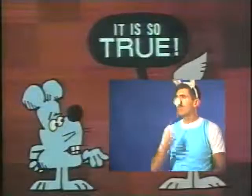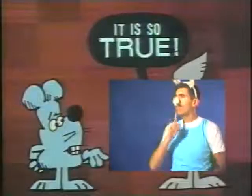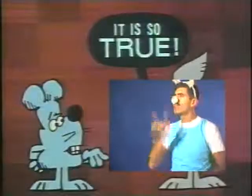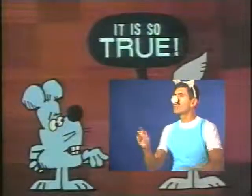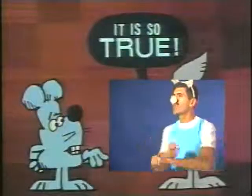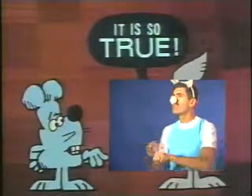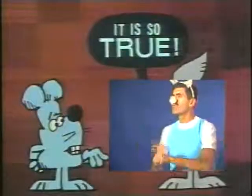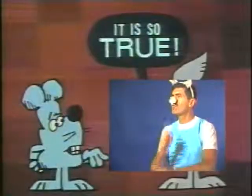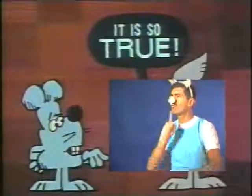It is so true.